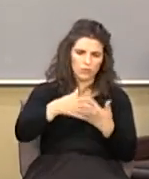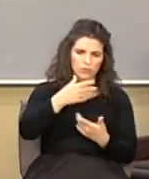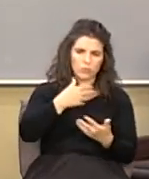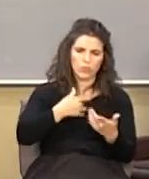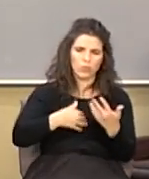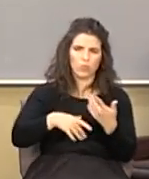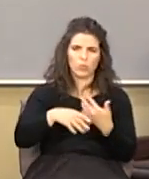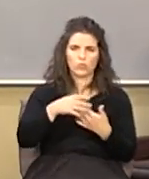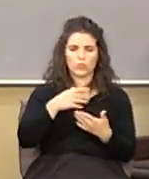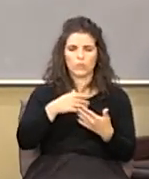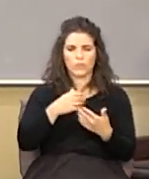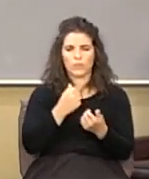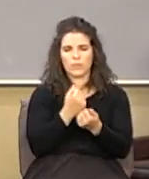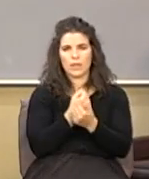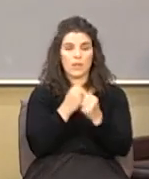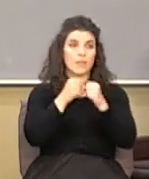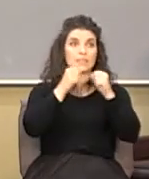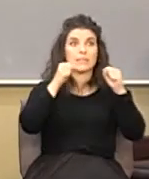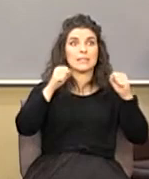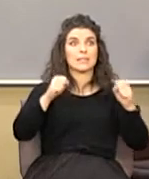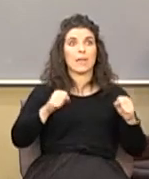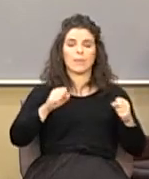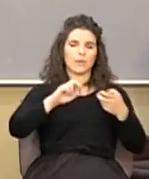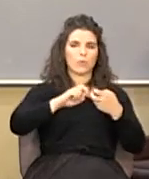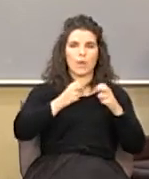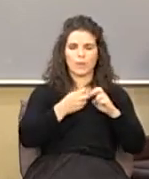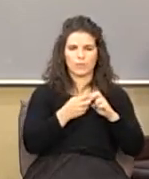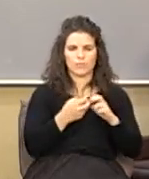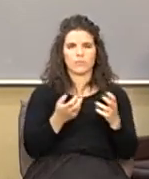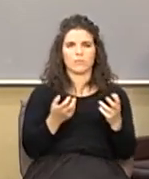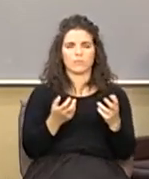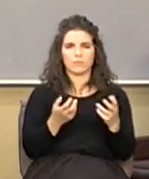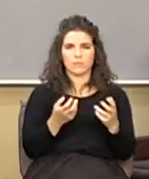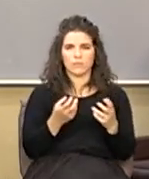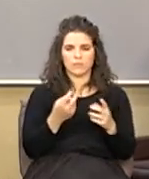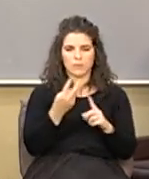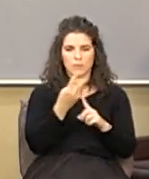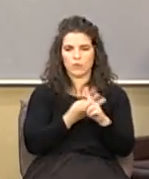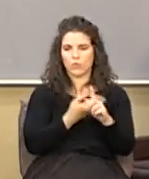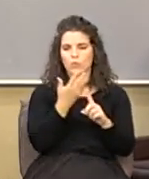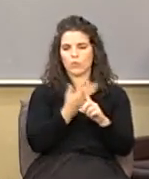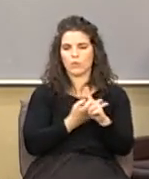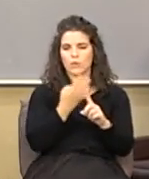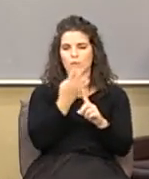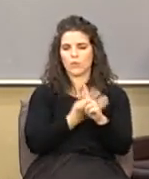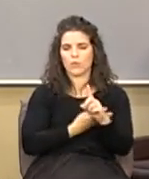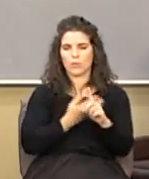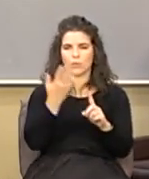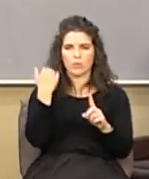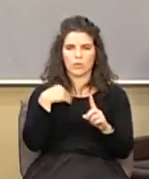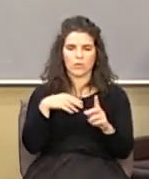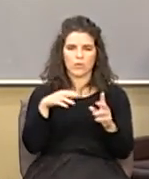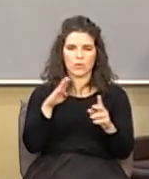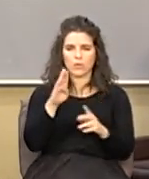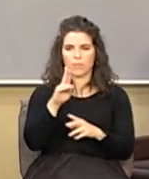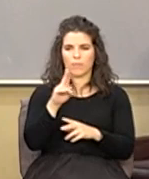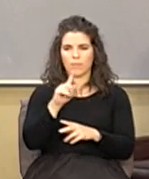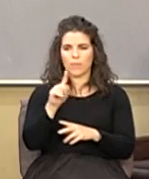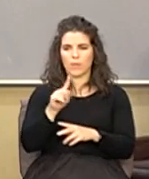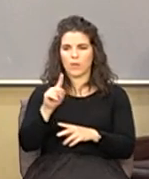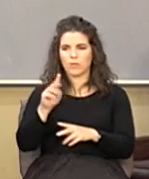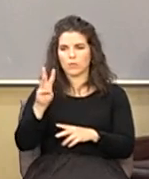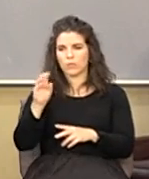I love the systemic problems you know a couple months ago it was the buzzword was